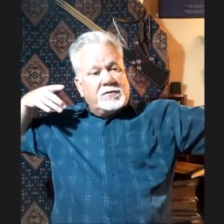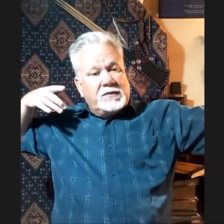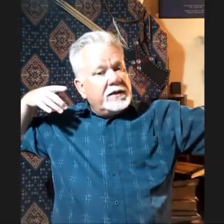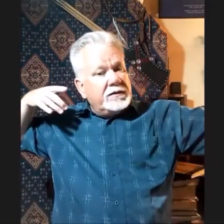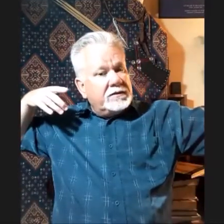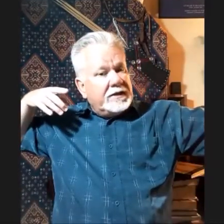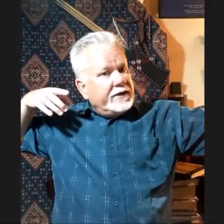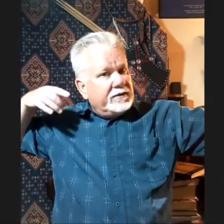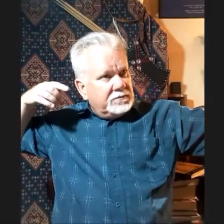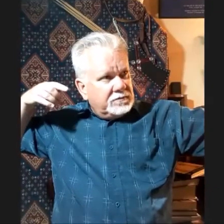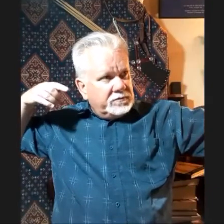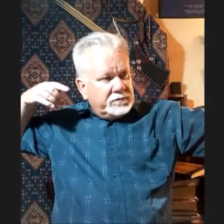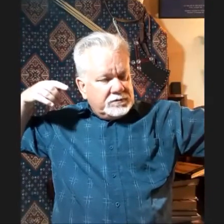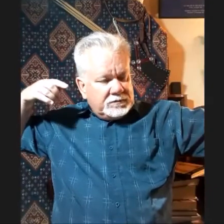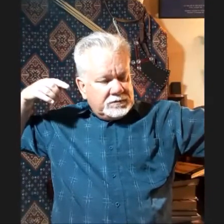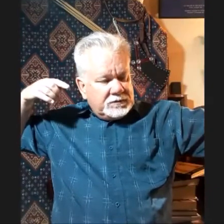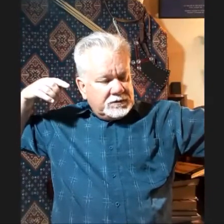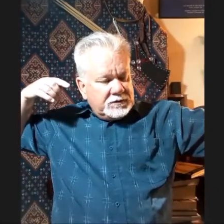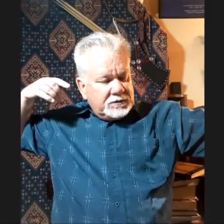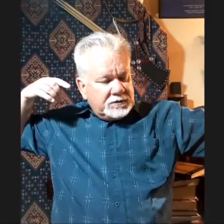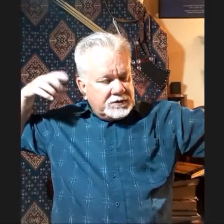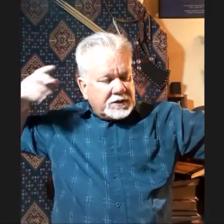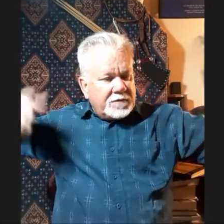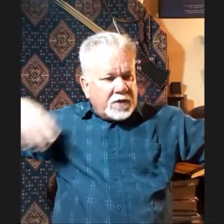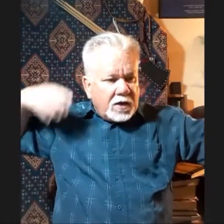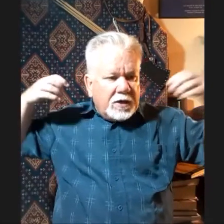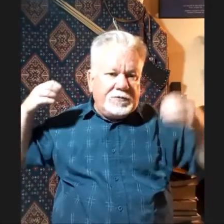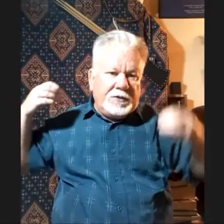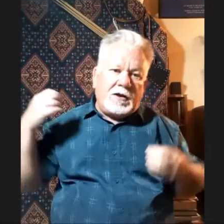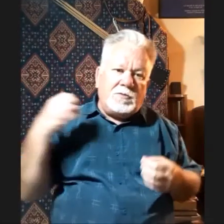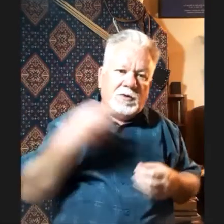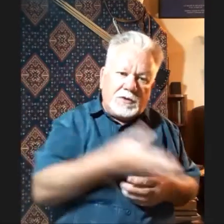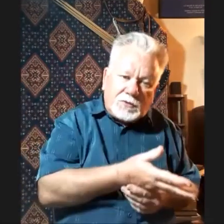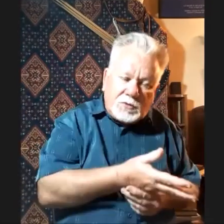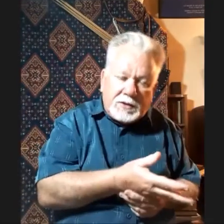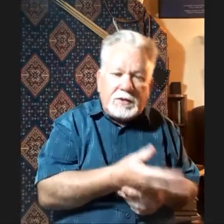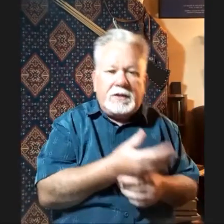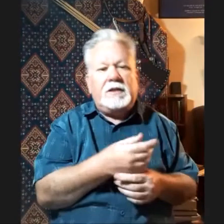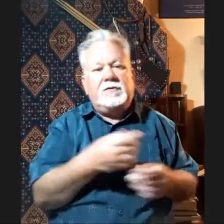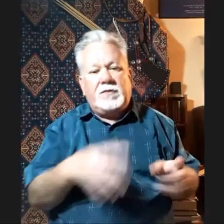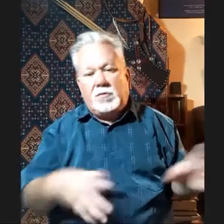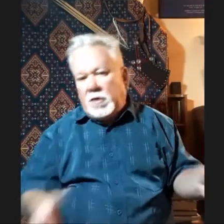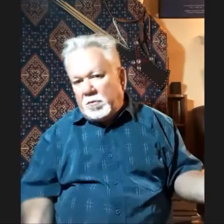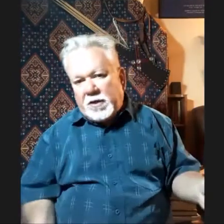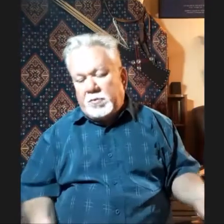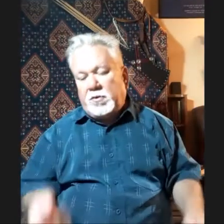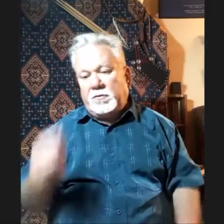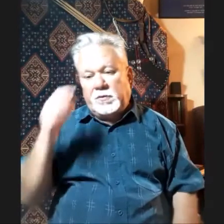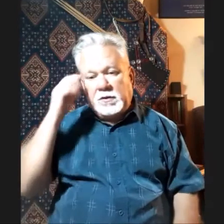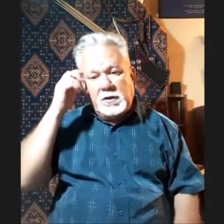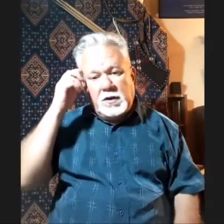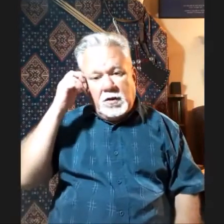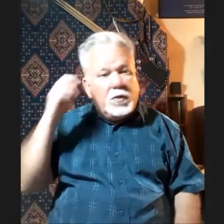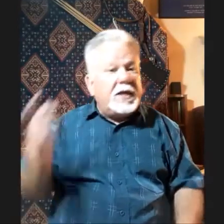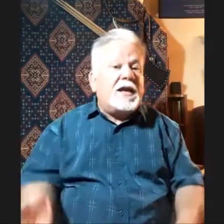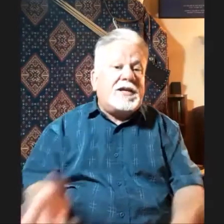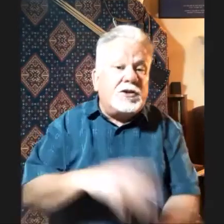that and discover if the arrow released quickly, if there were other problems with it, without actually